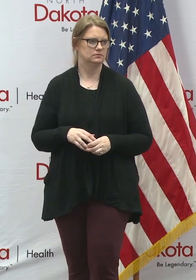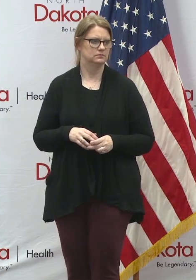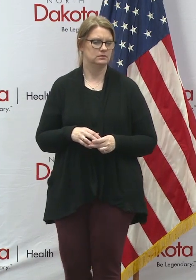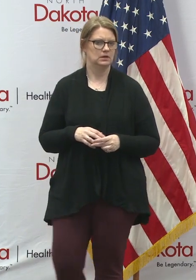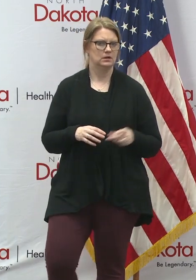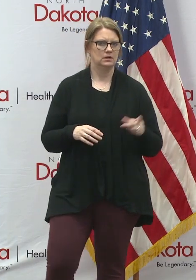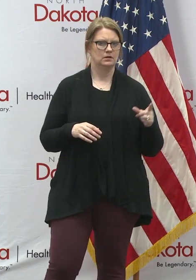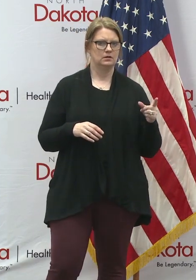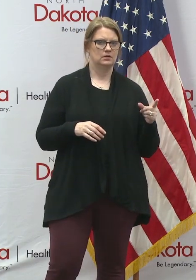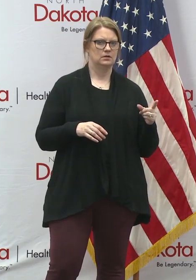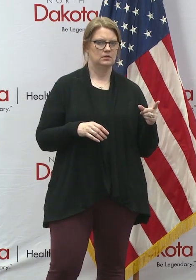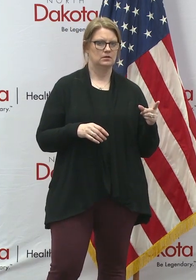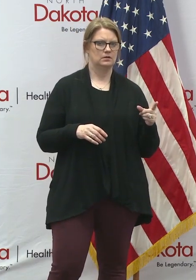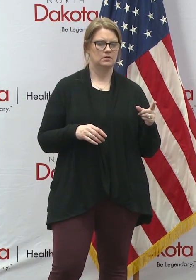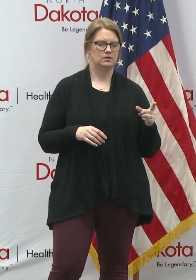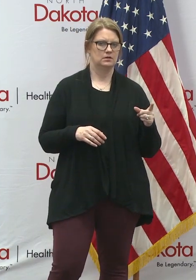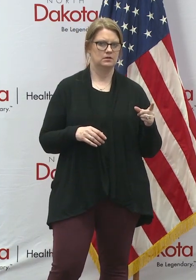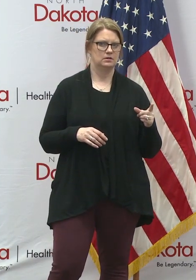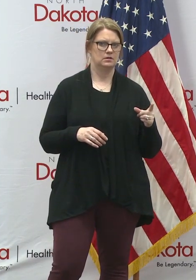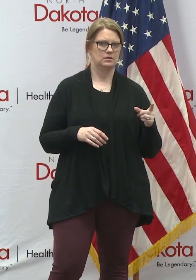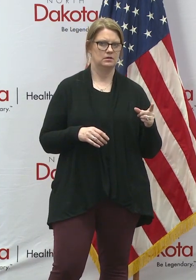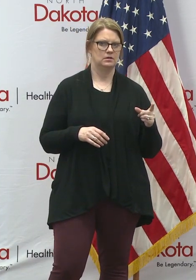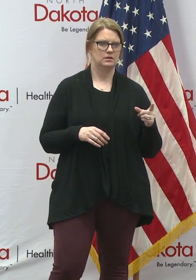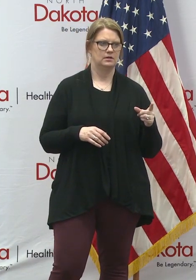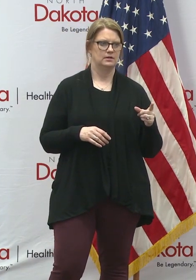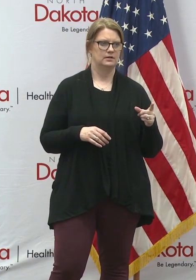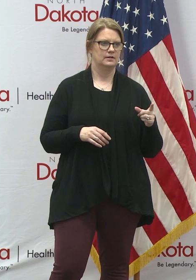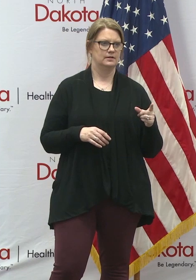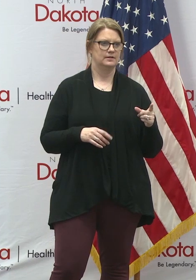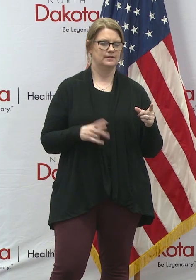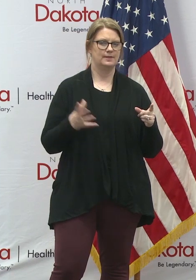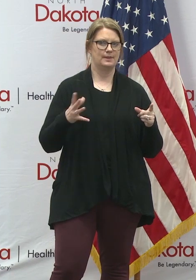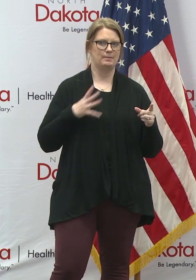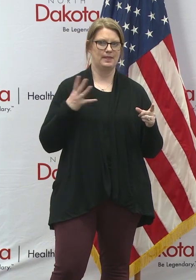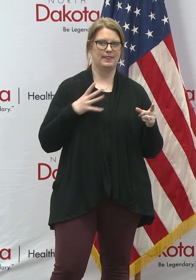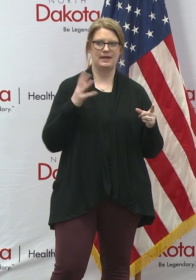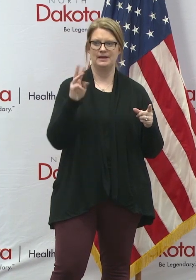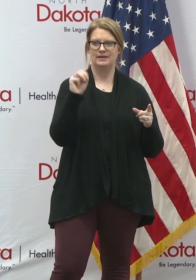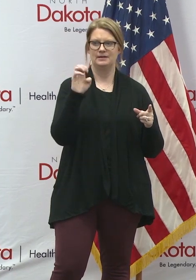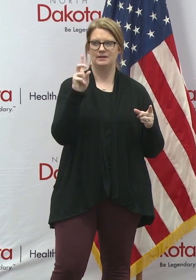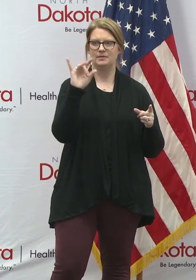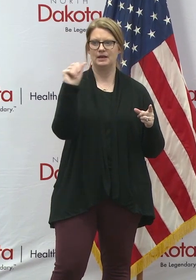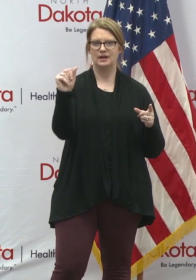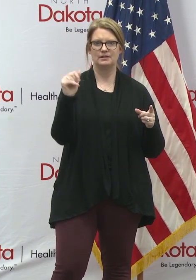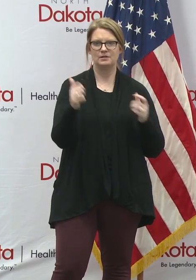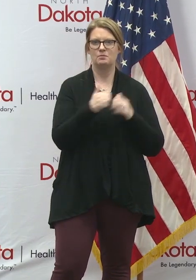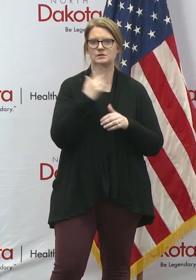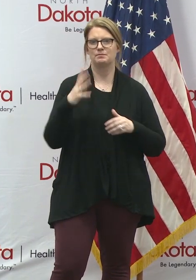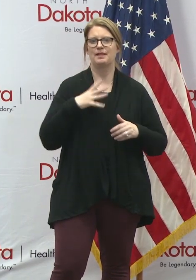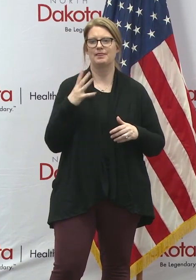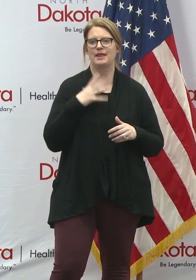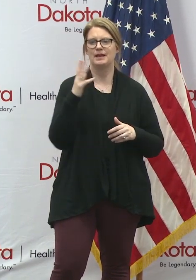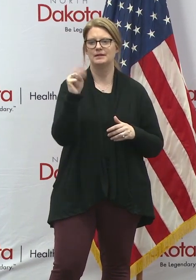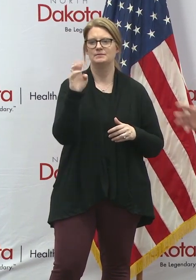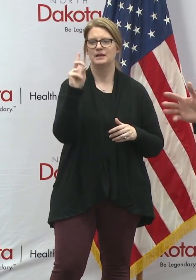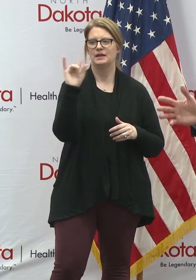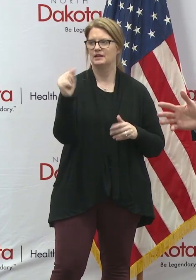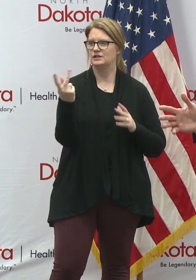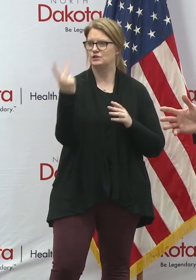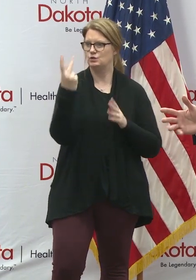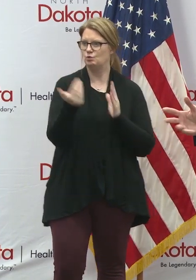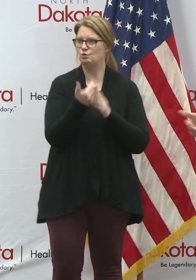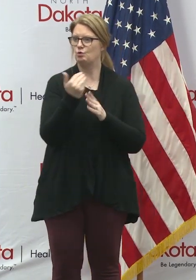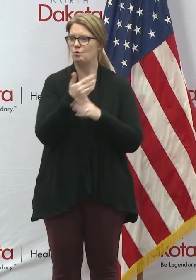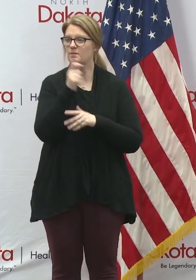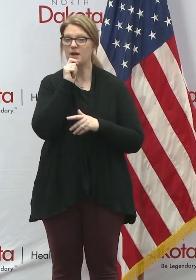For the soft-spoken and polite media, we may have the most polite media in the nation. The two new microphones